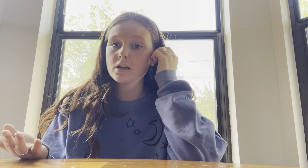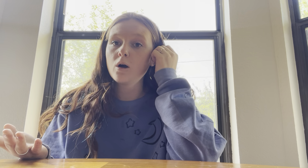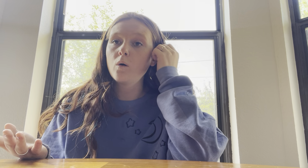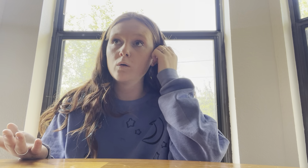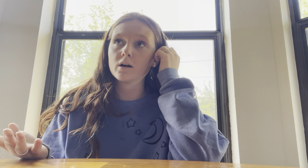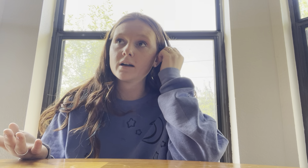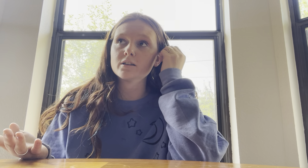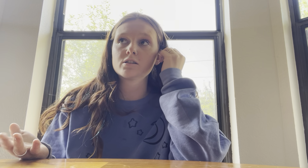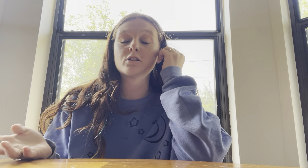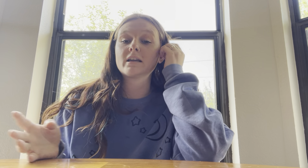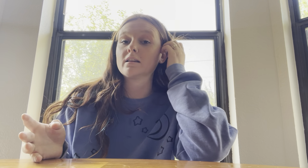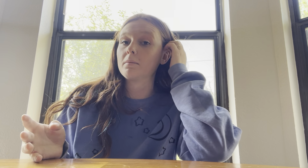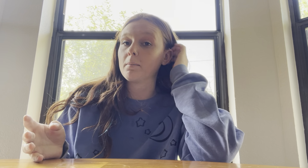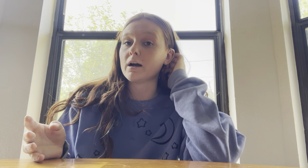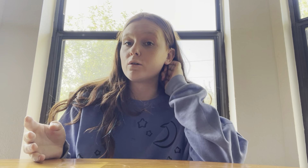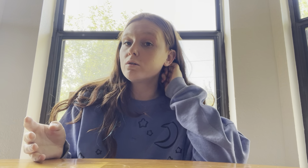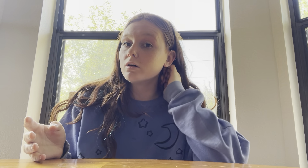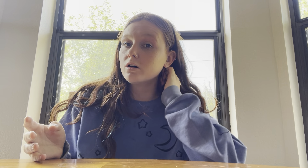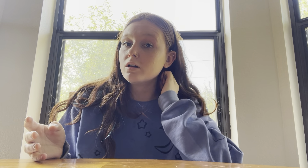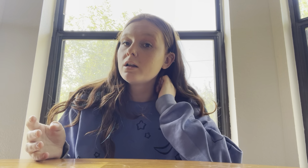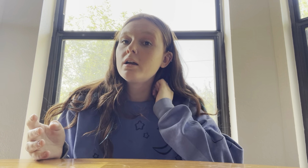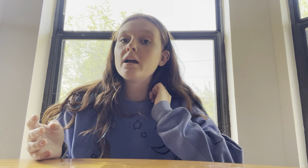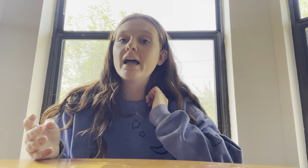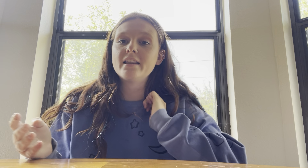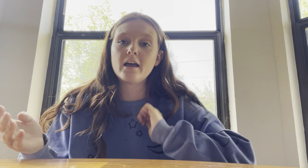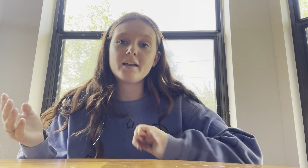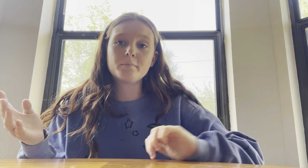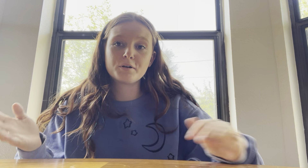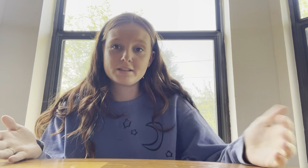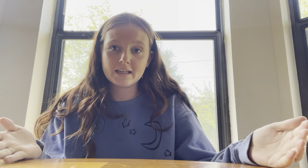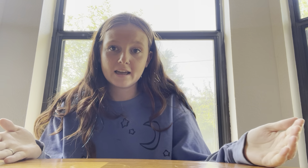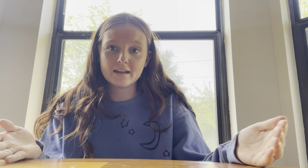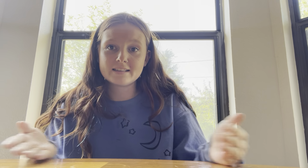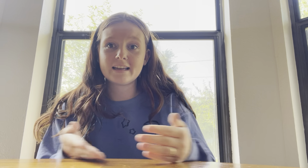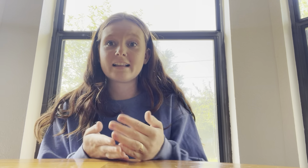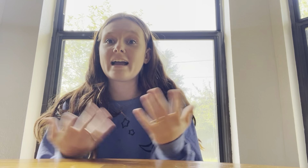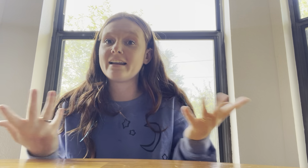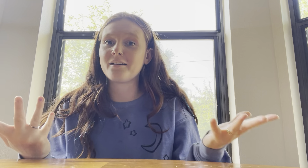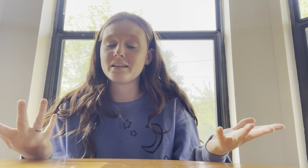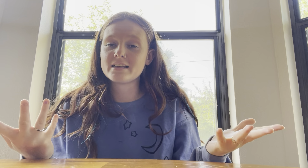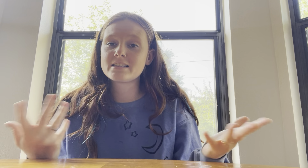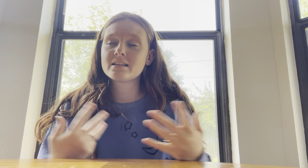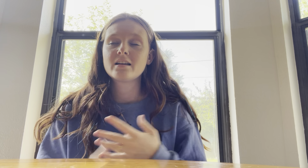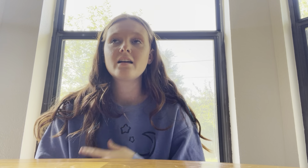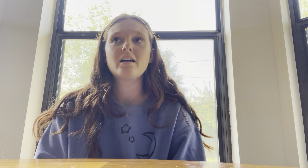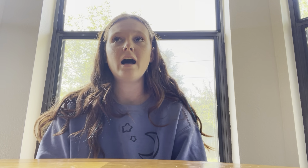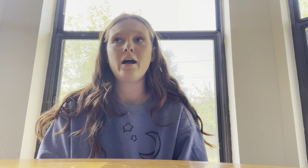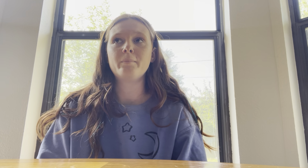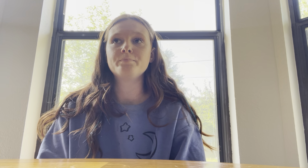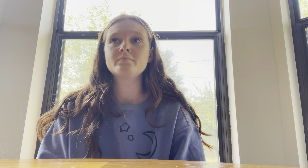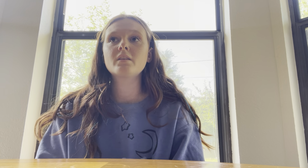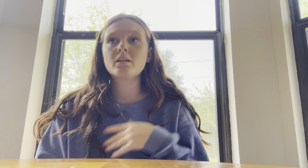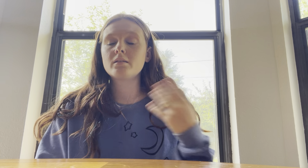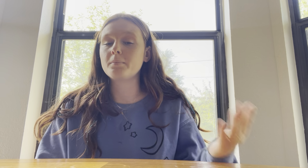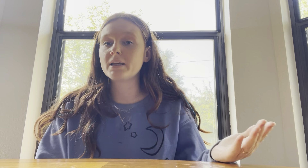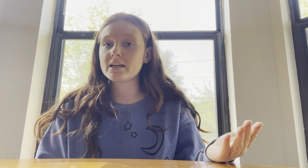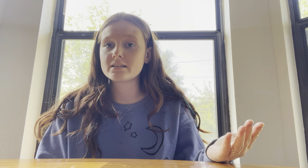or you're just looking them up on Google and then posting it and saying, like, I know this. The biggest